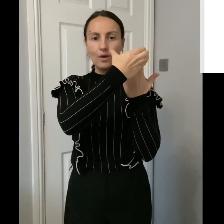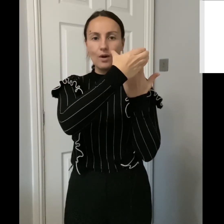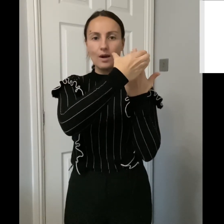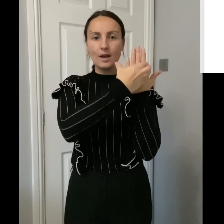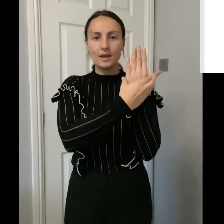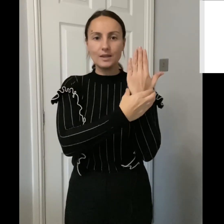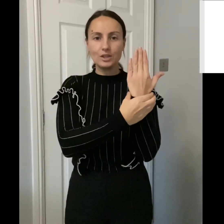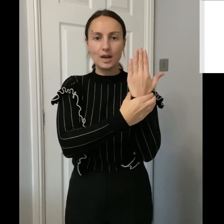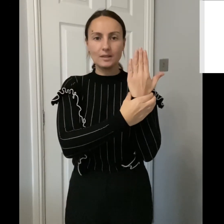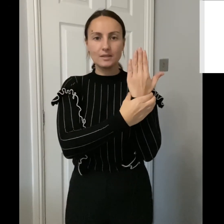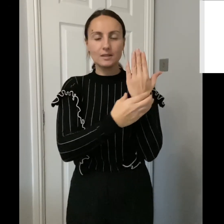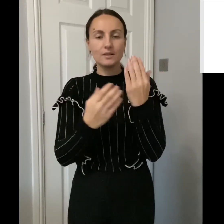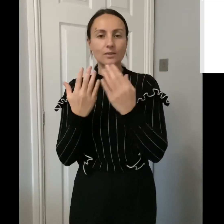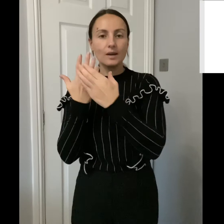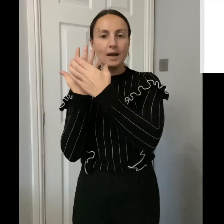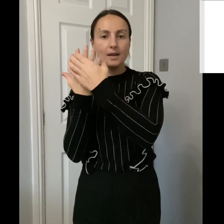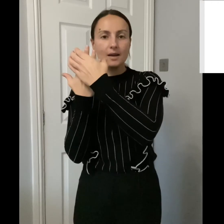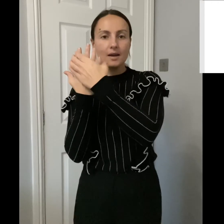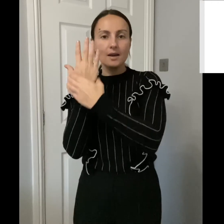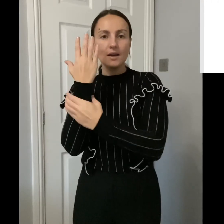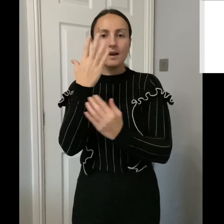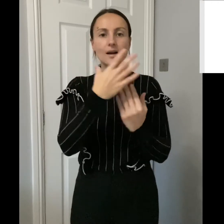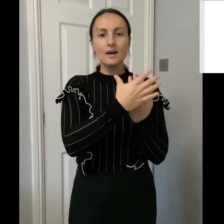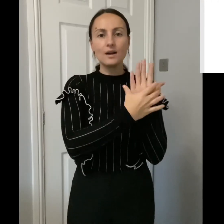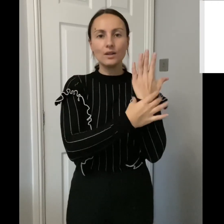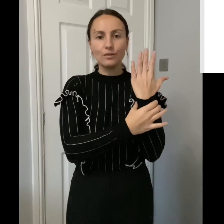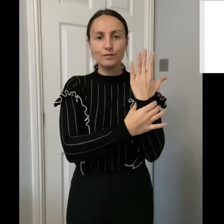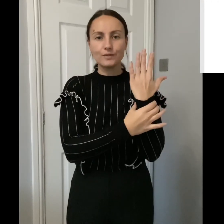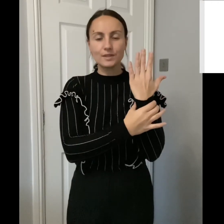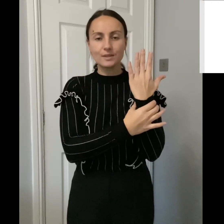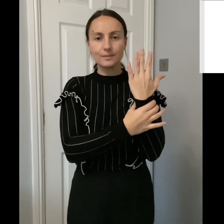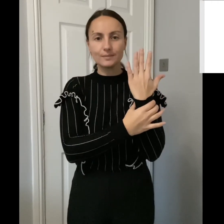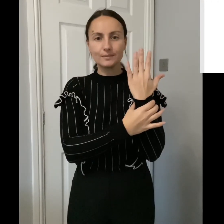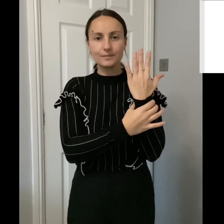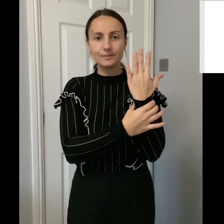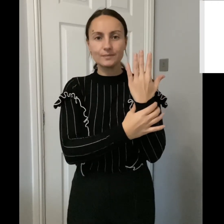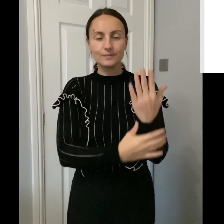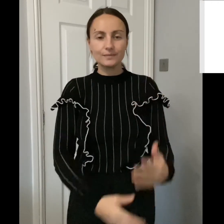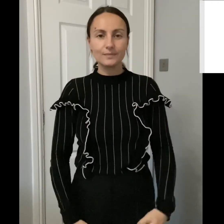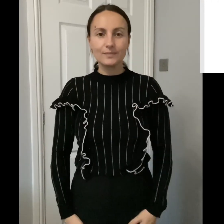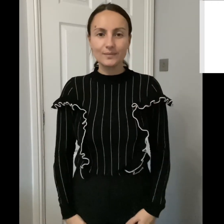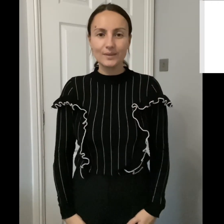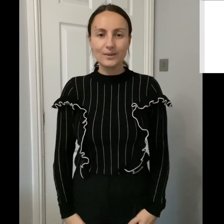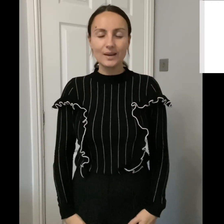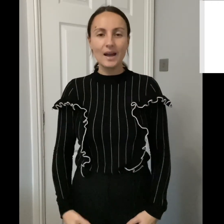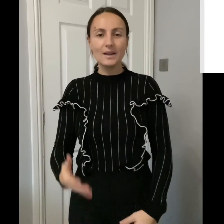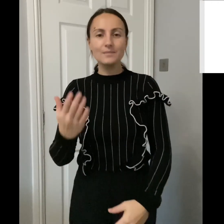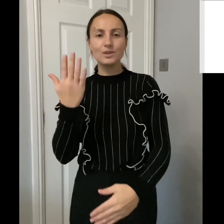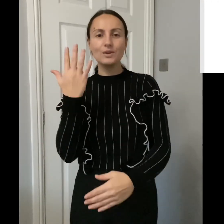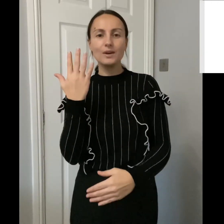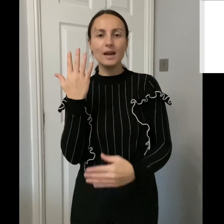each hand okay gloves okay show you again